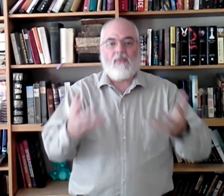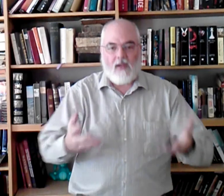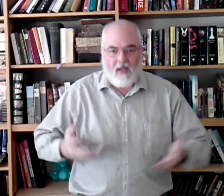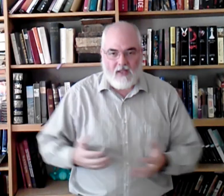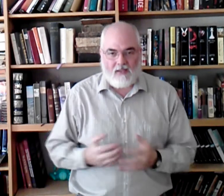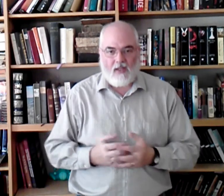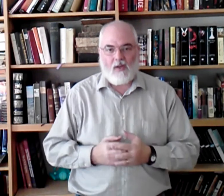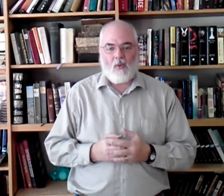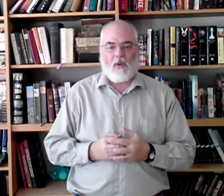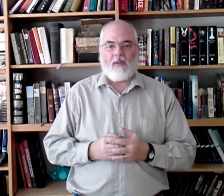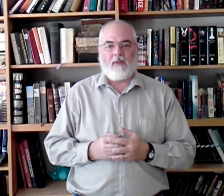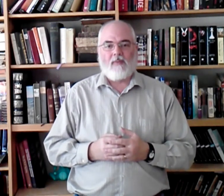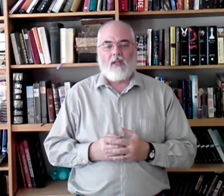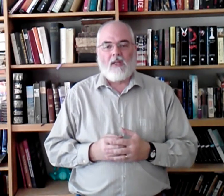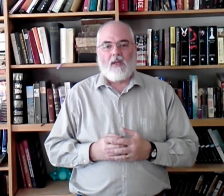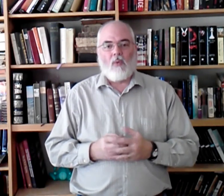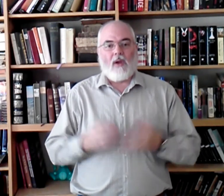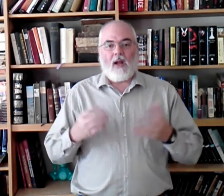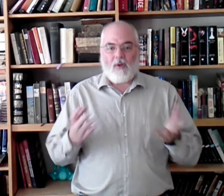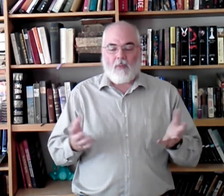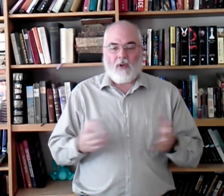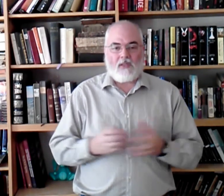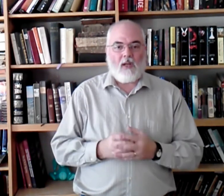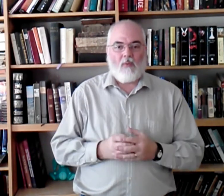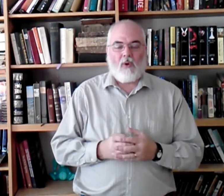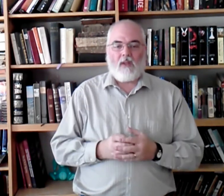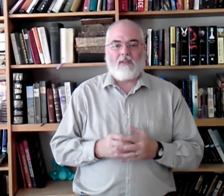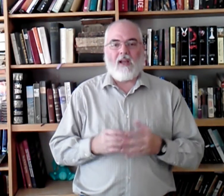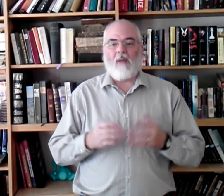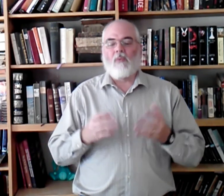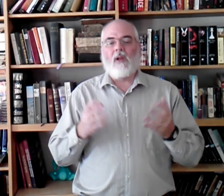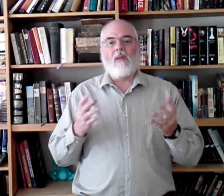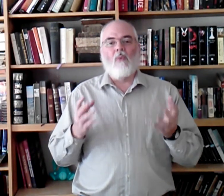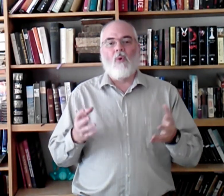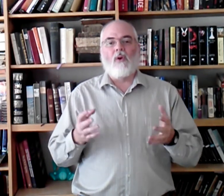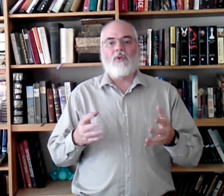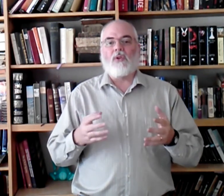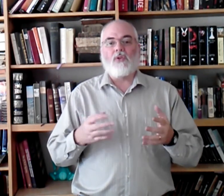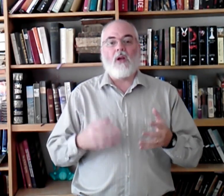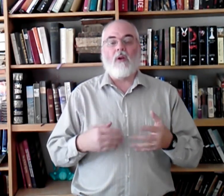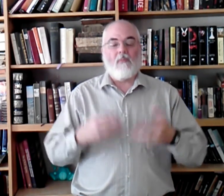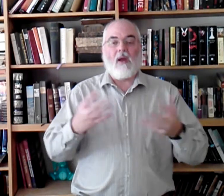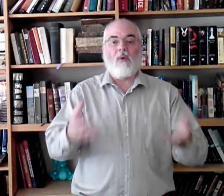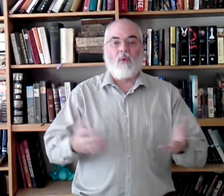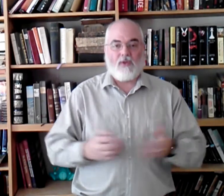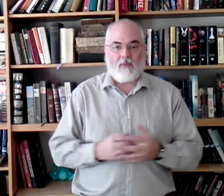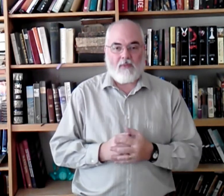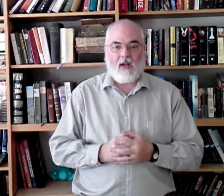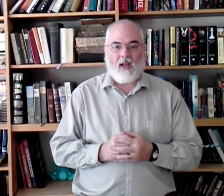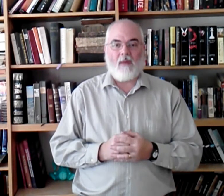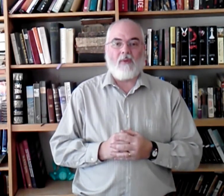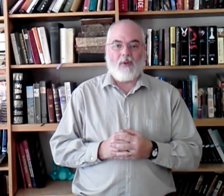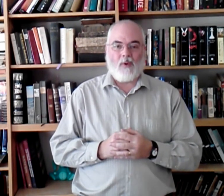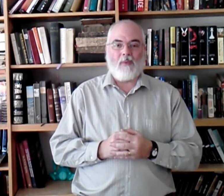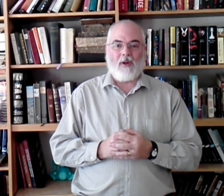feelings that go with it. When I interpret on Sunday mornings, I'm really more just sharing my worship than I am interpreting.